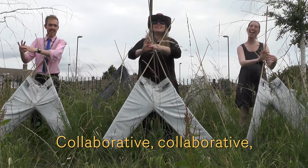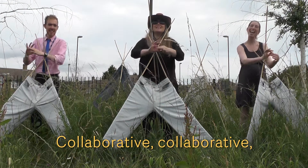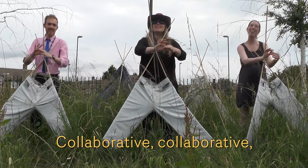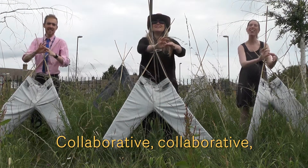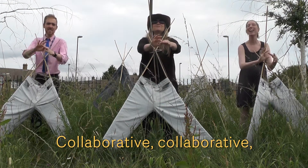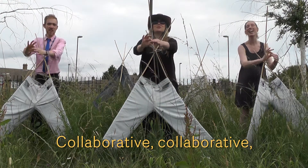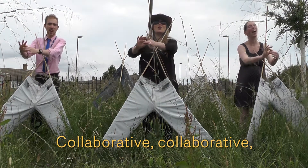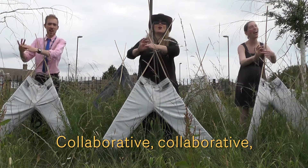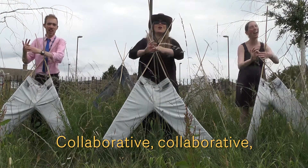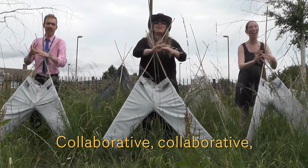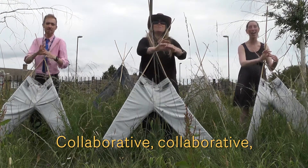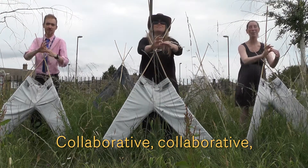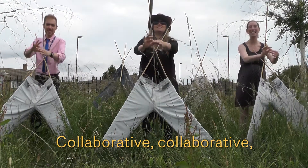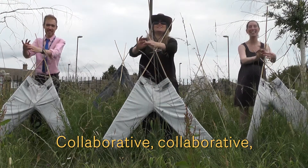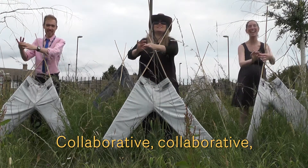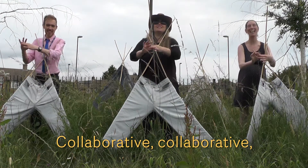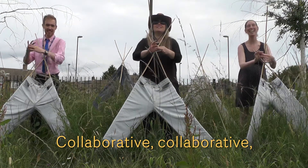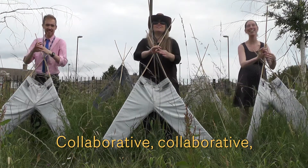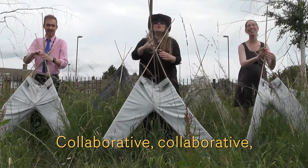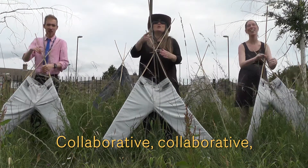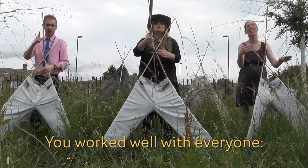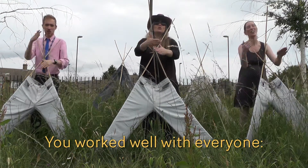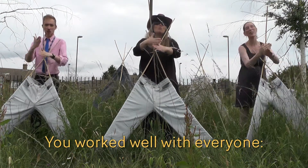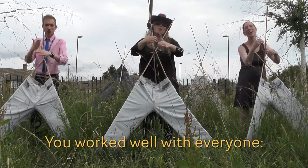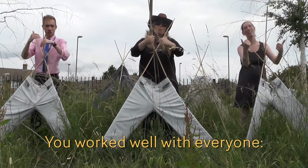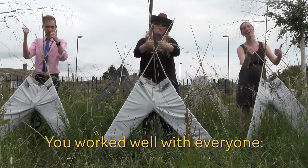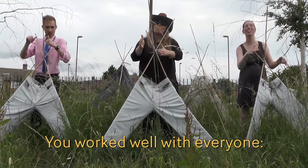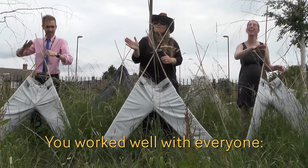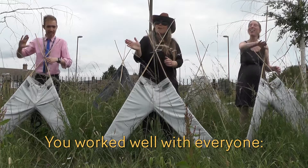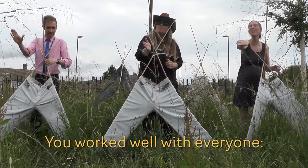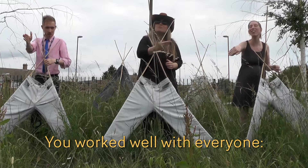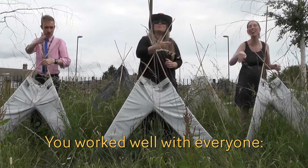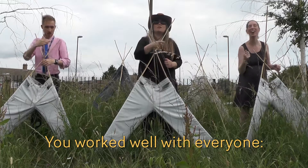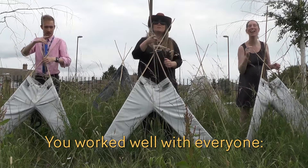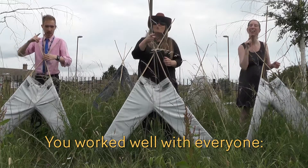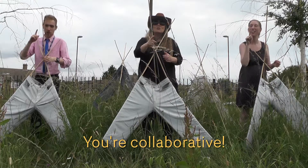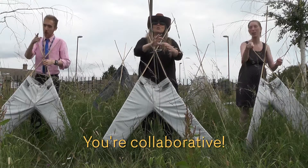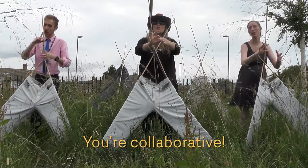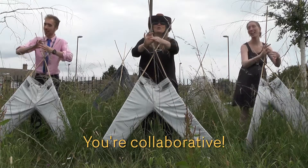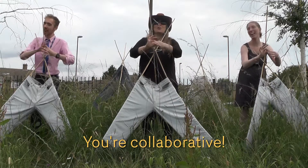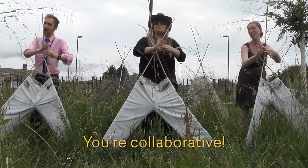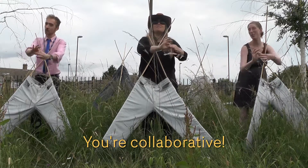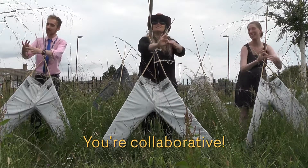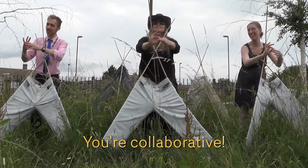Collaborative, collaborative, you worked well with everyone, you're collaborative.